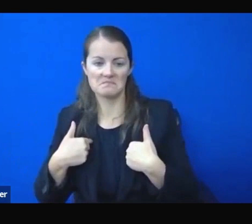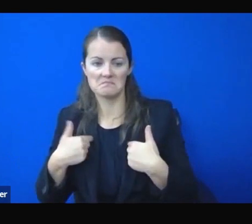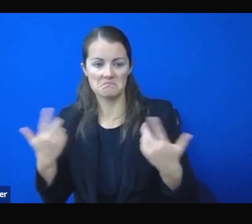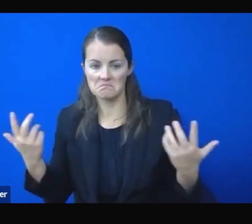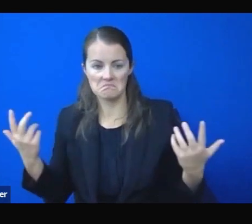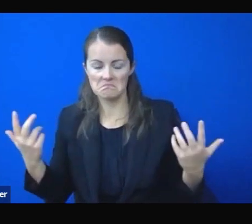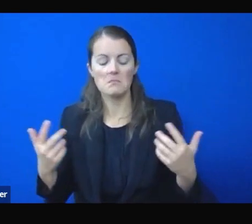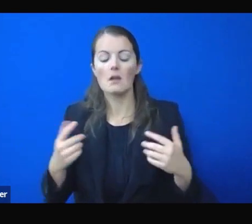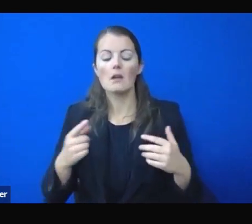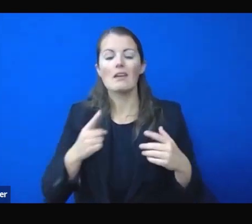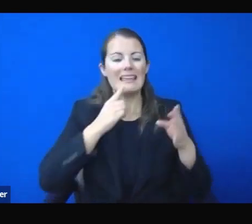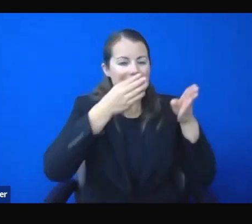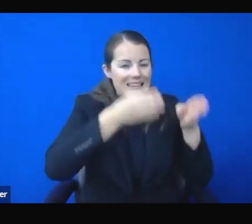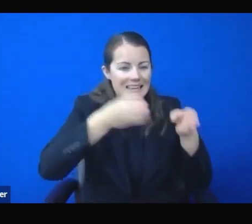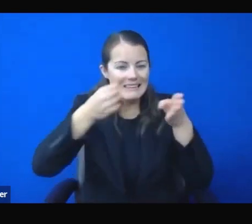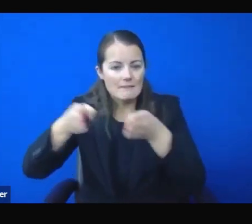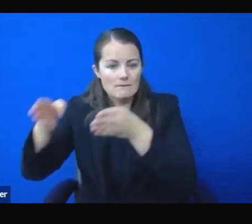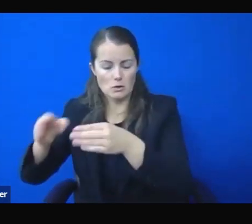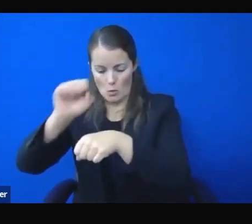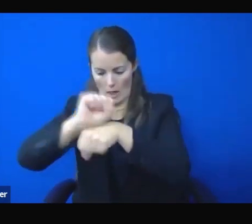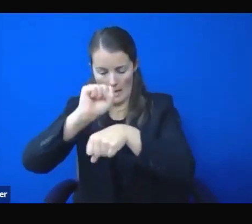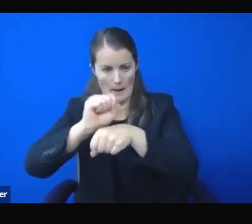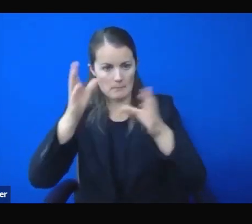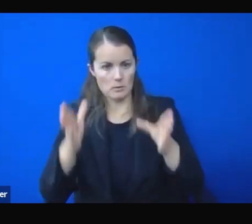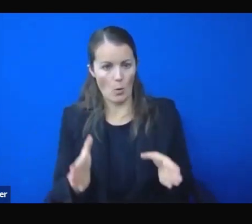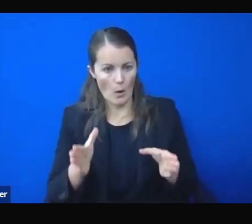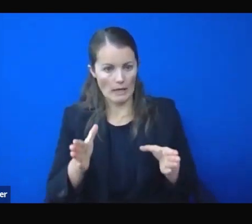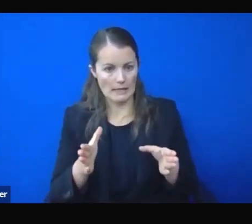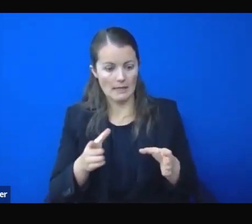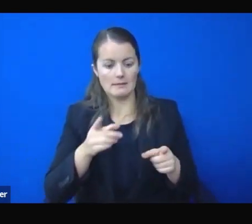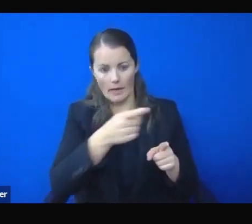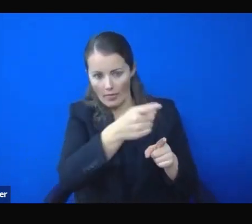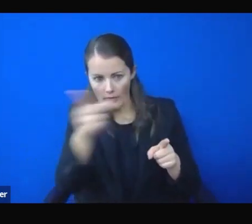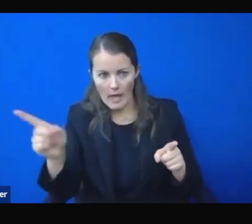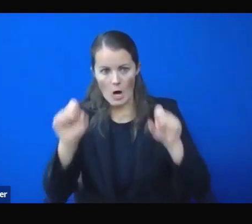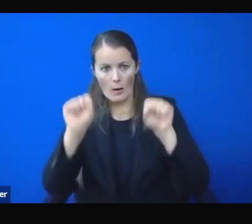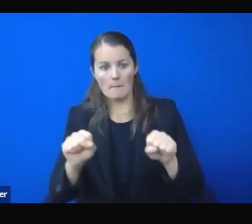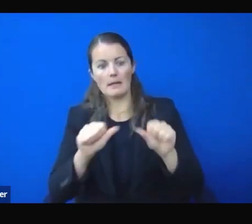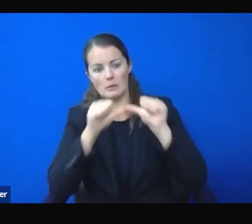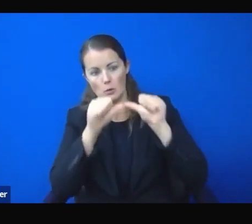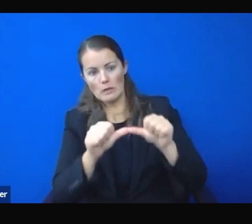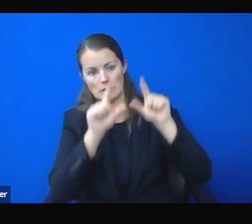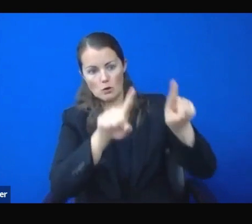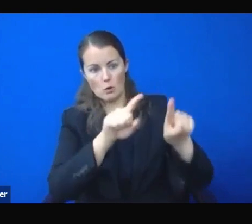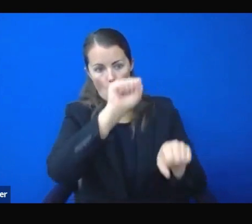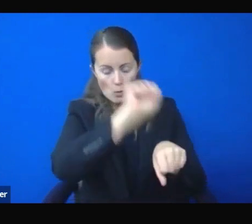are impacted and affected by the virus and by the shutting down of the strip.